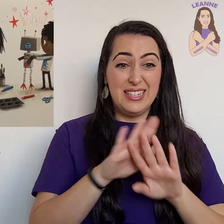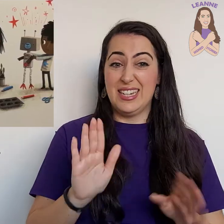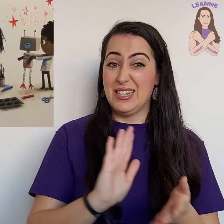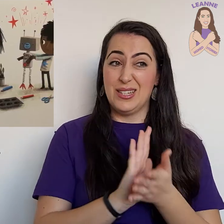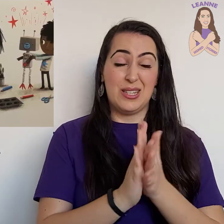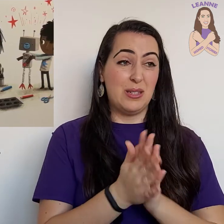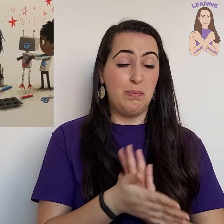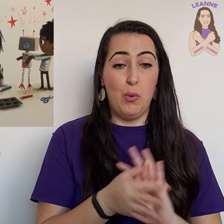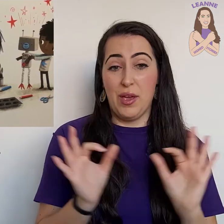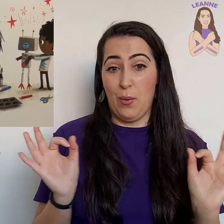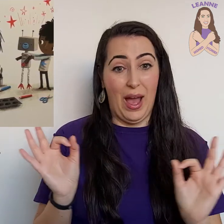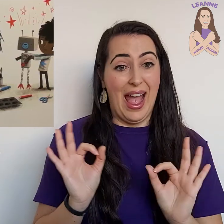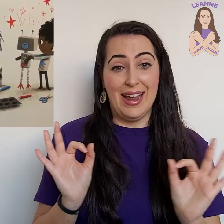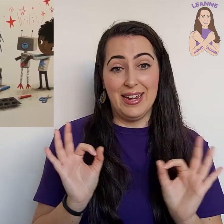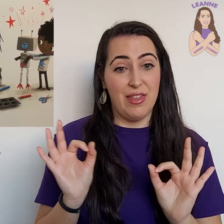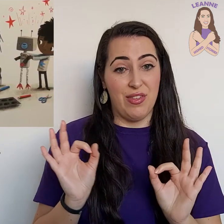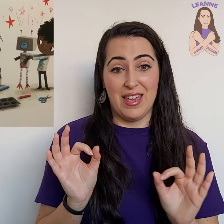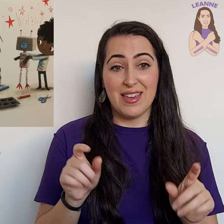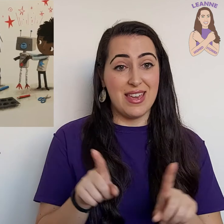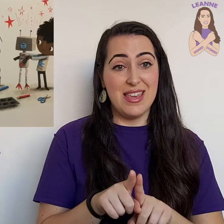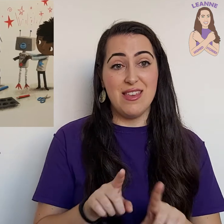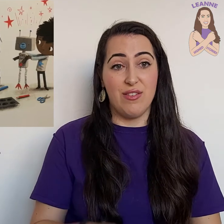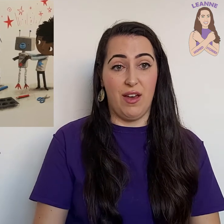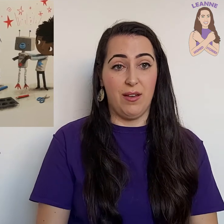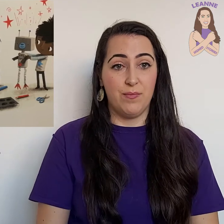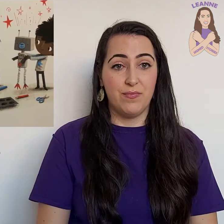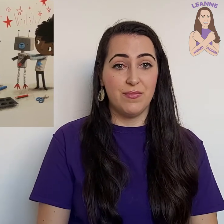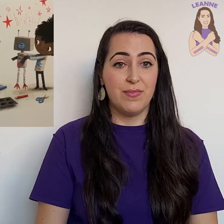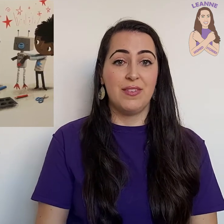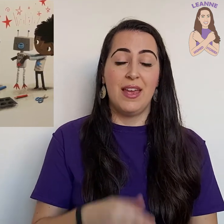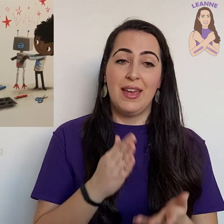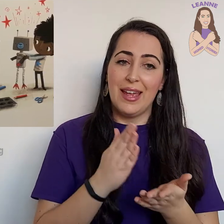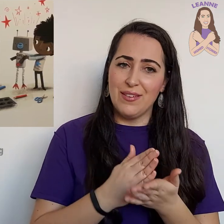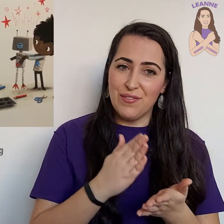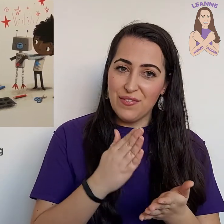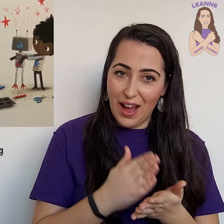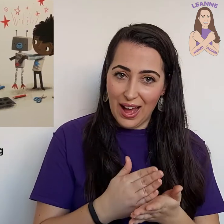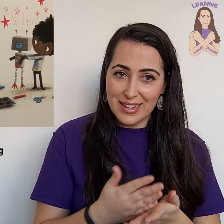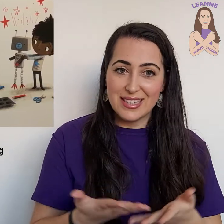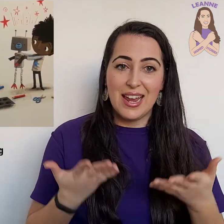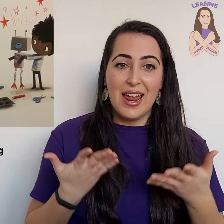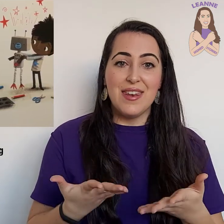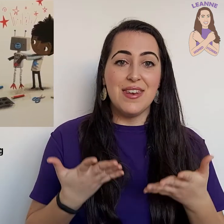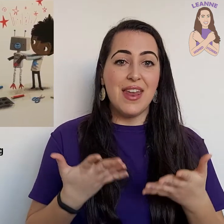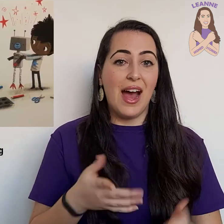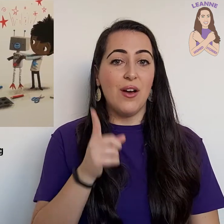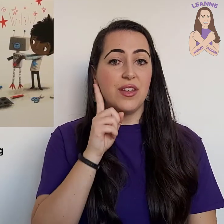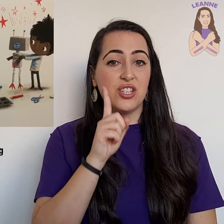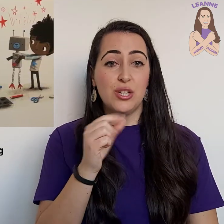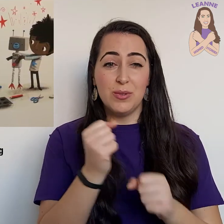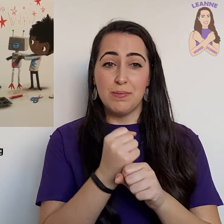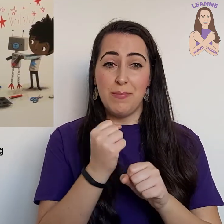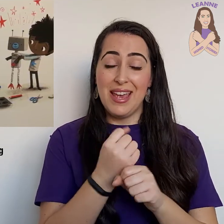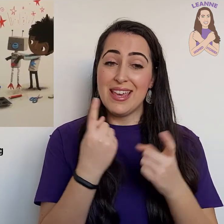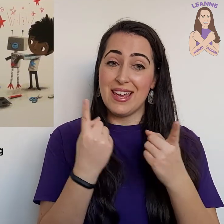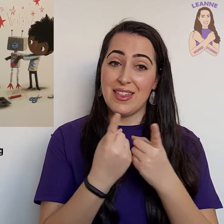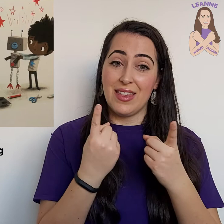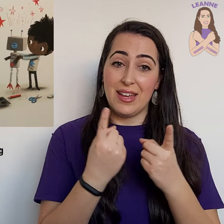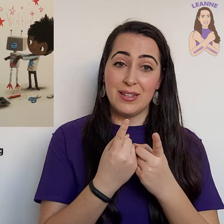didn't spoil anything either. In fact, now that she was making things